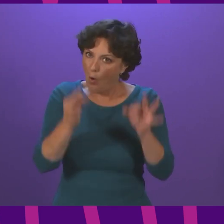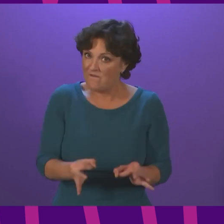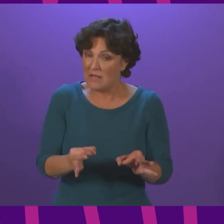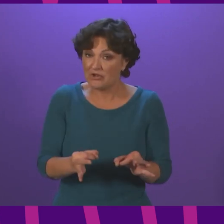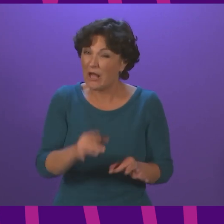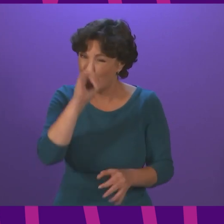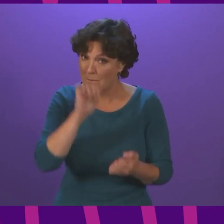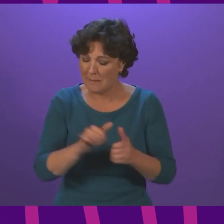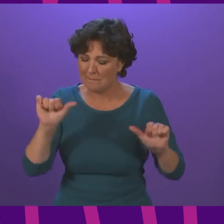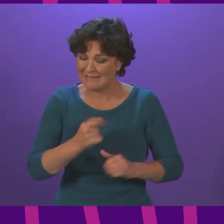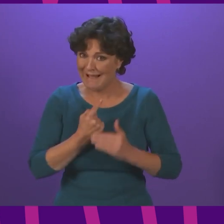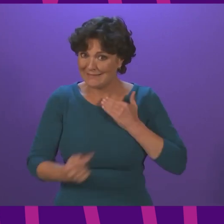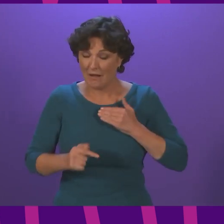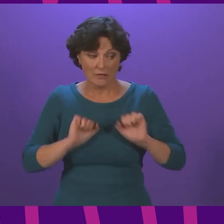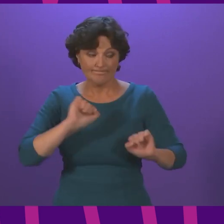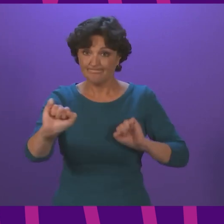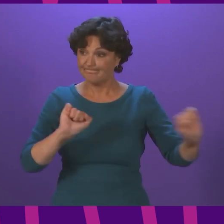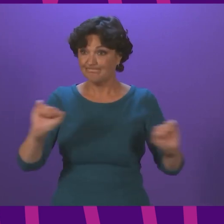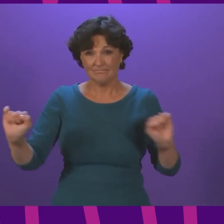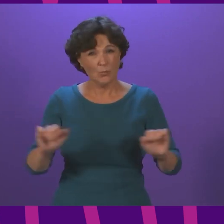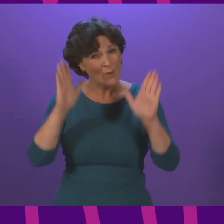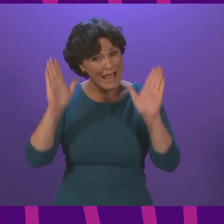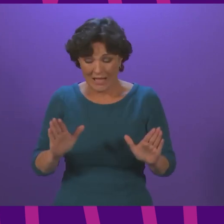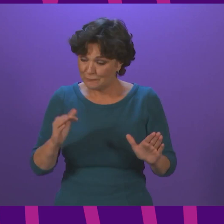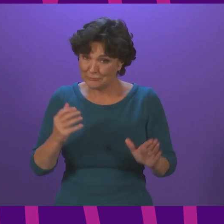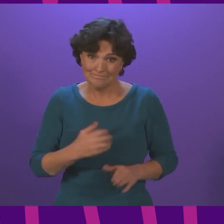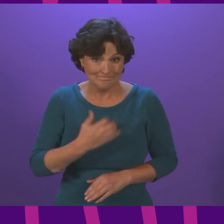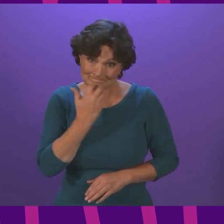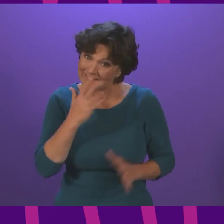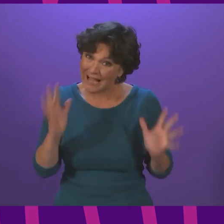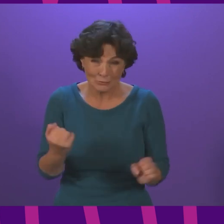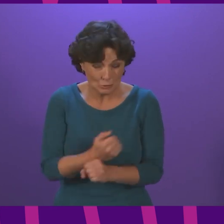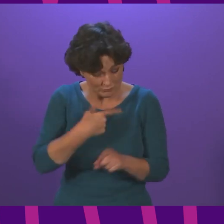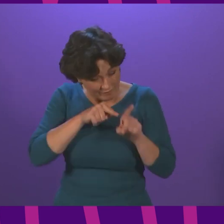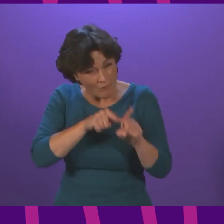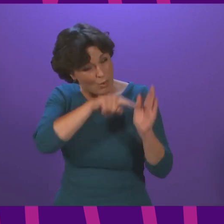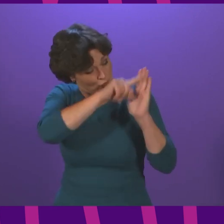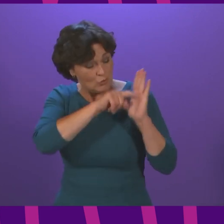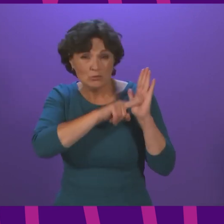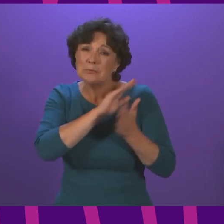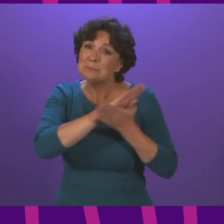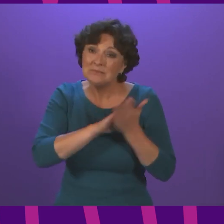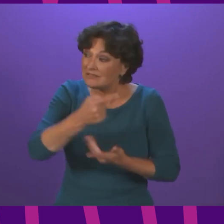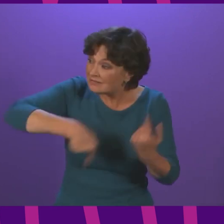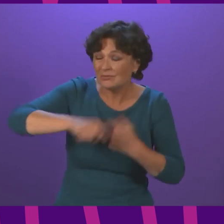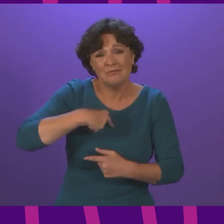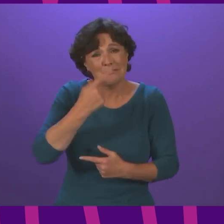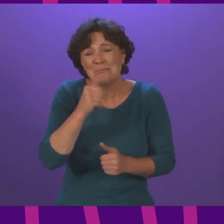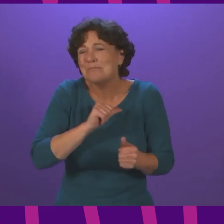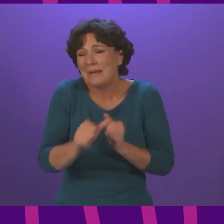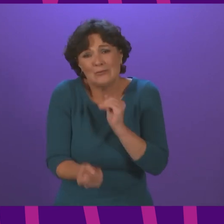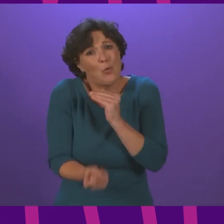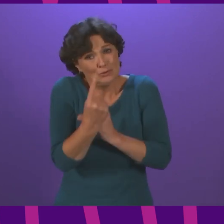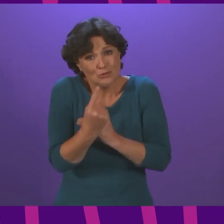important that we all continue to do these things over the winter and if we all do follow all of this advice we do have the best chance of keeping cases